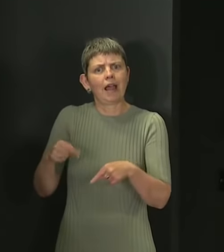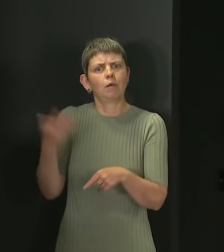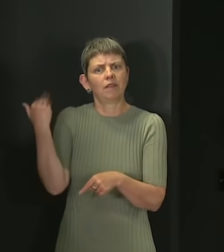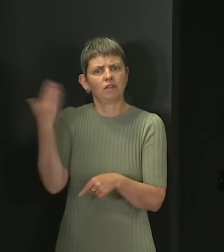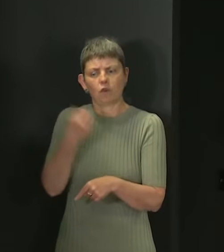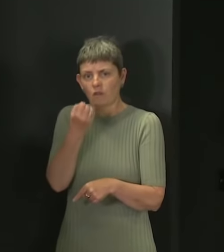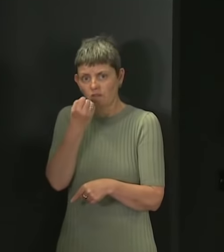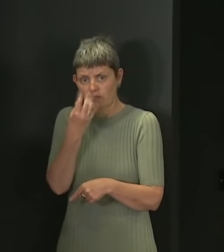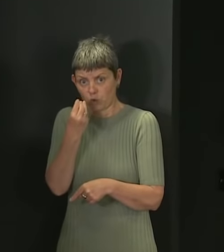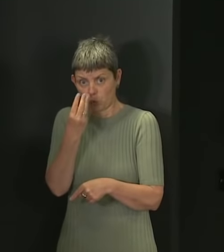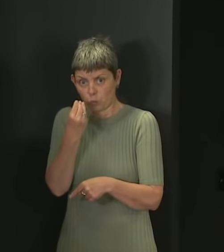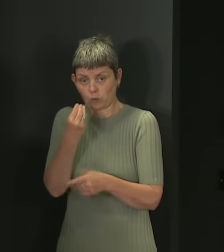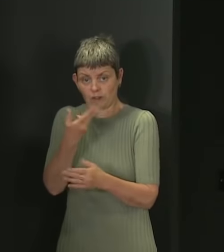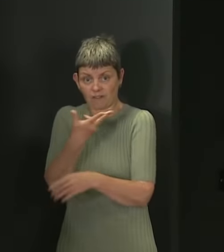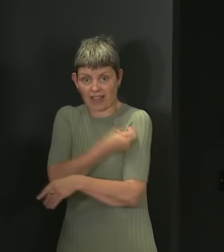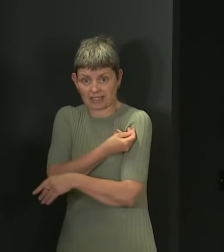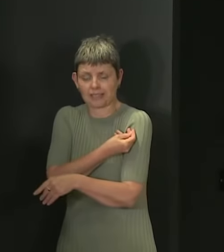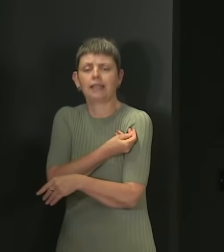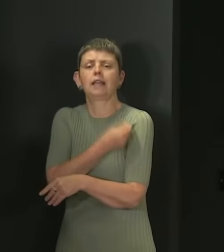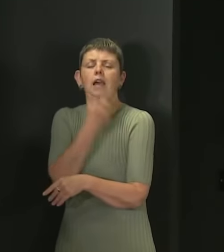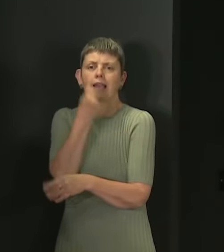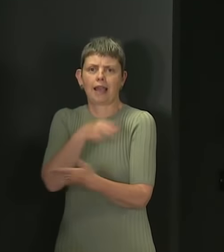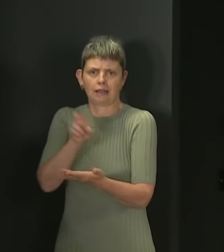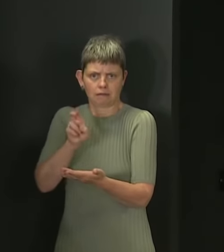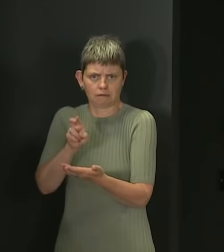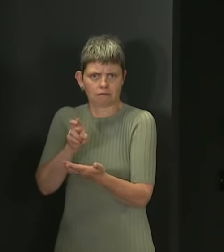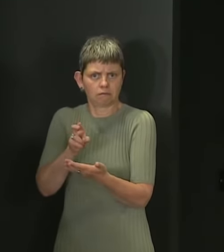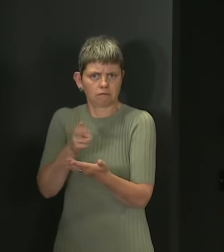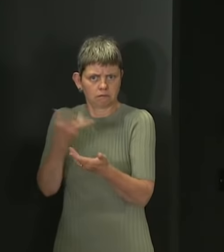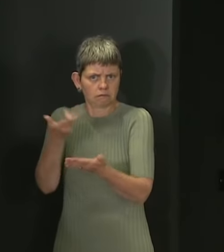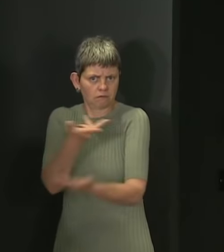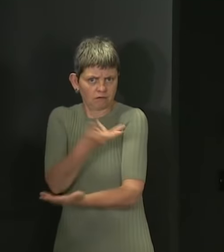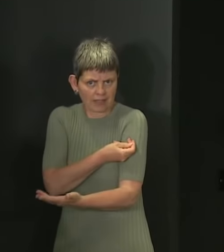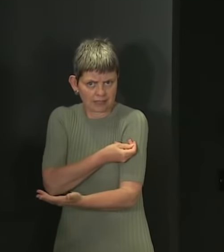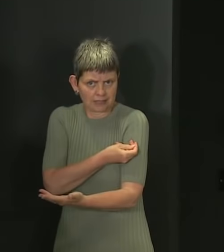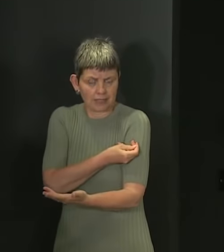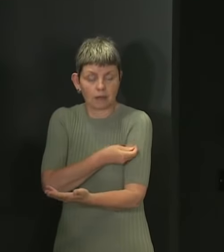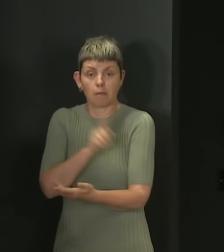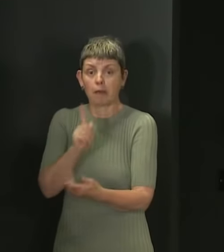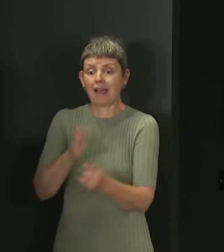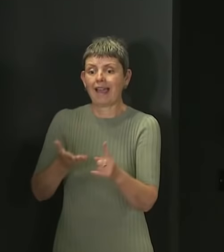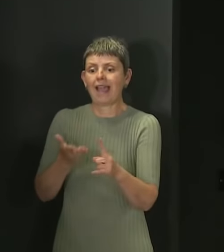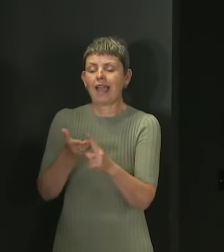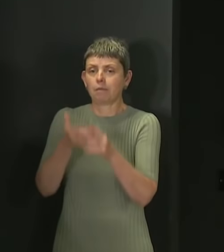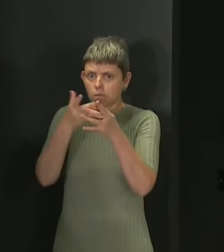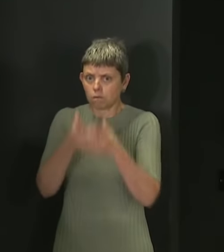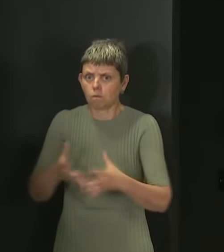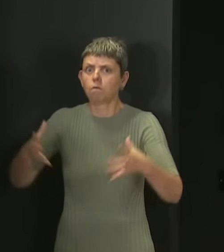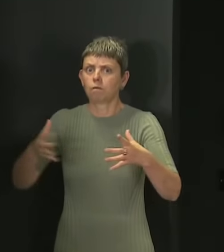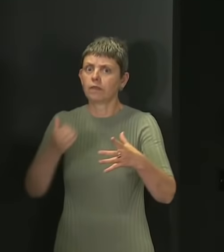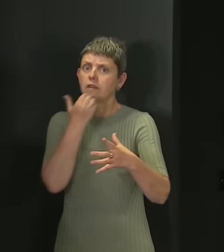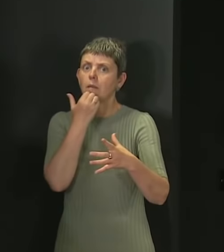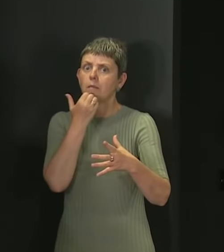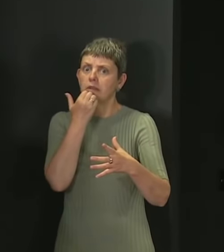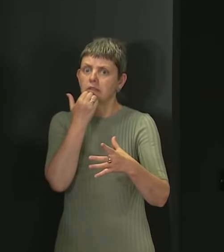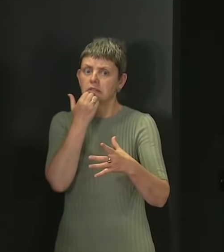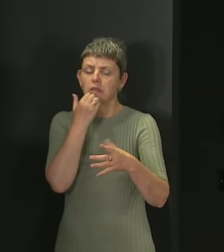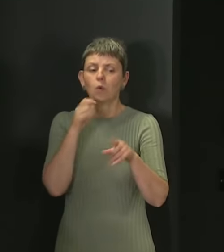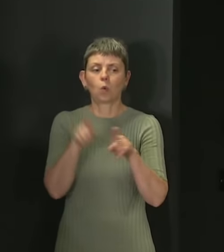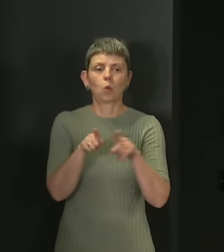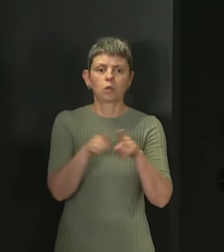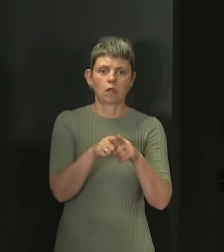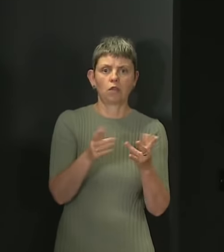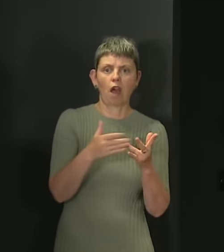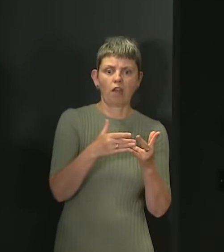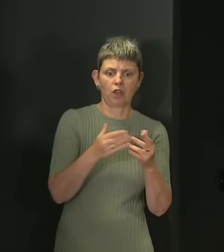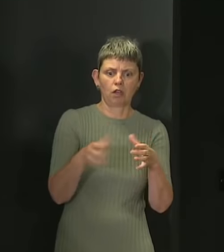This flu season we will aim to vaccinate more people within those groups than ever before, over and above the expansion of free eligibility